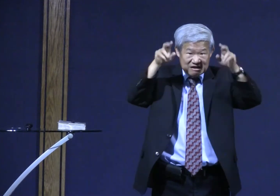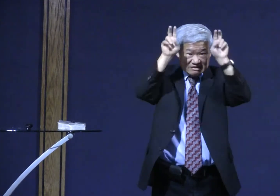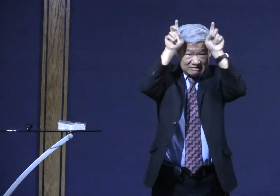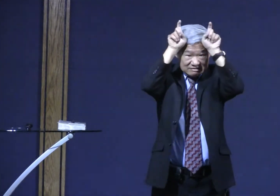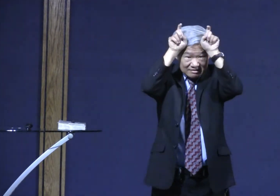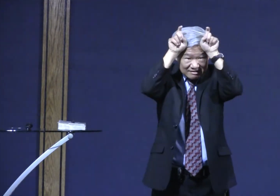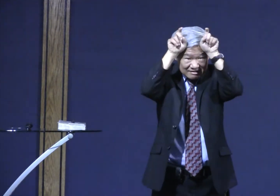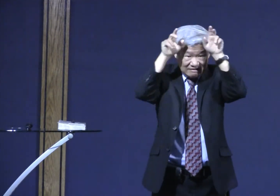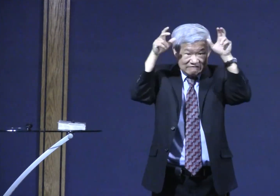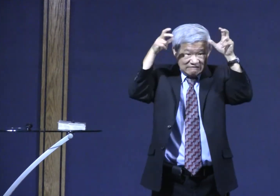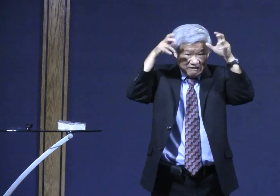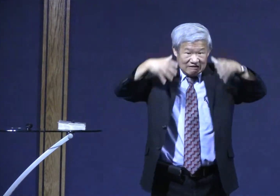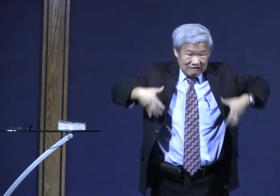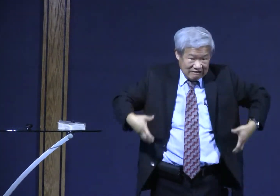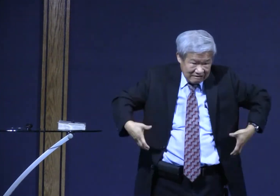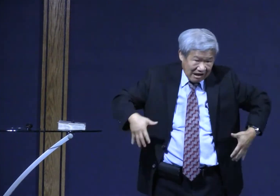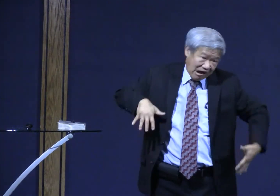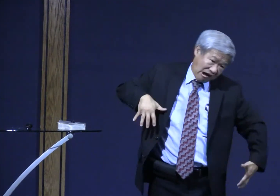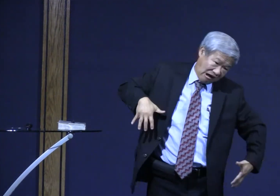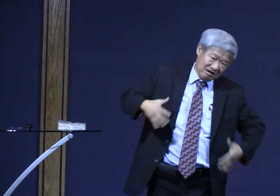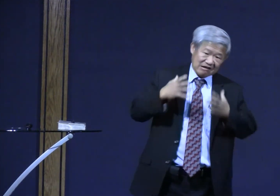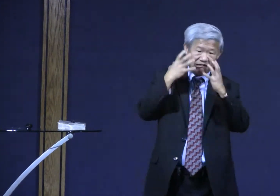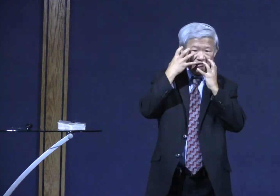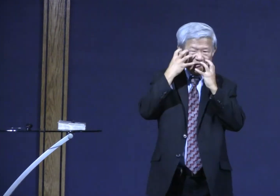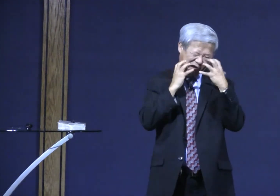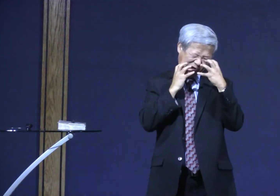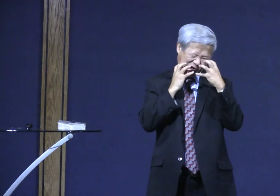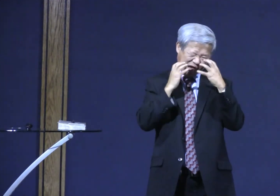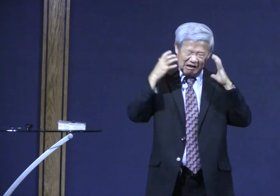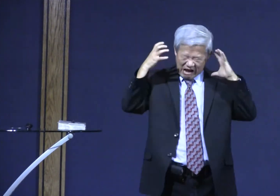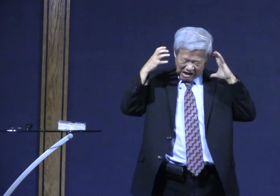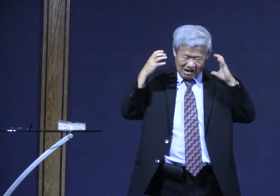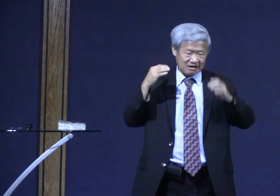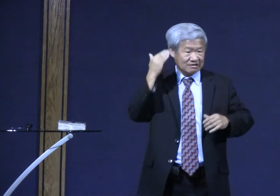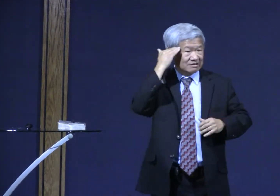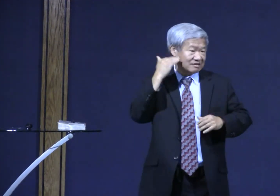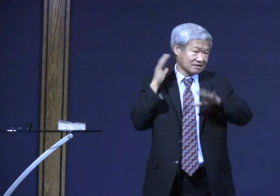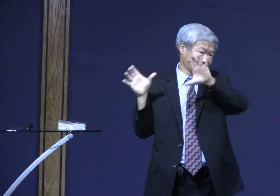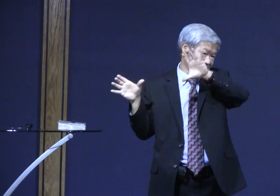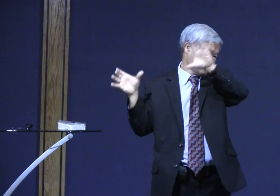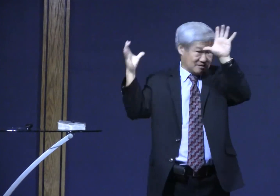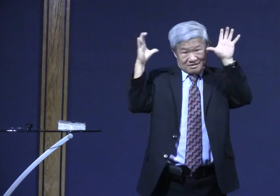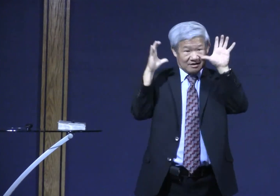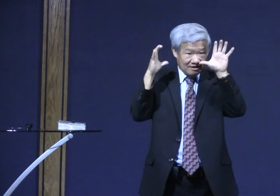made up to look like devils and monsters.